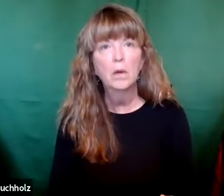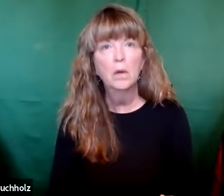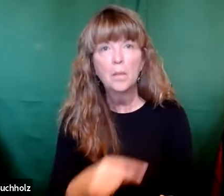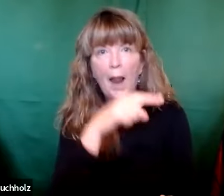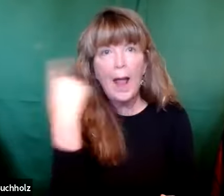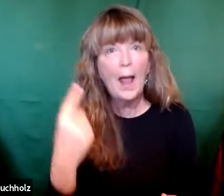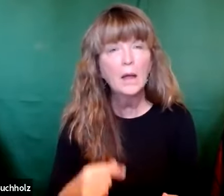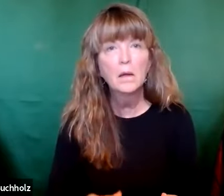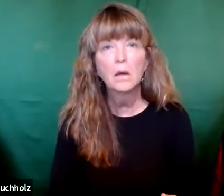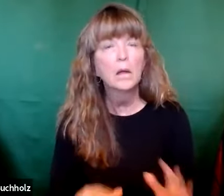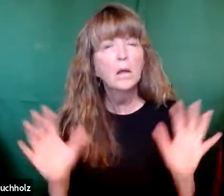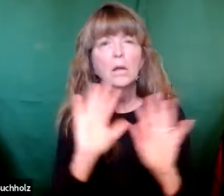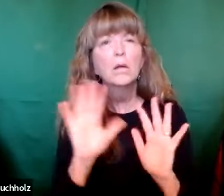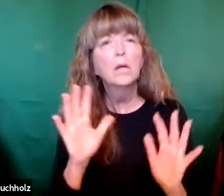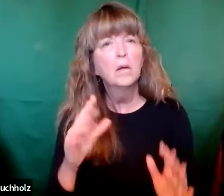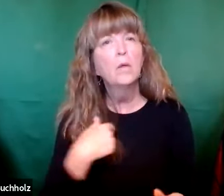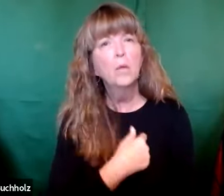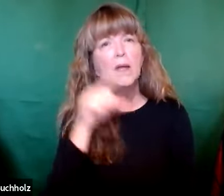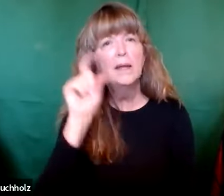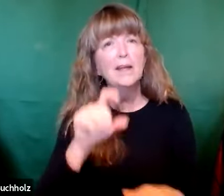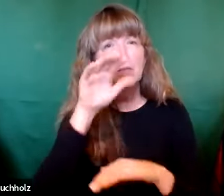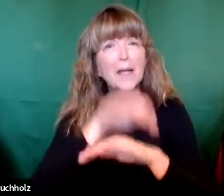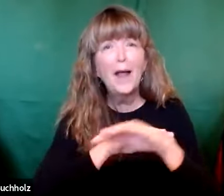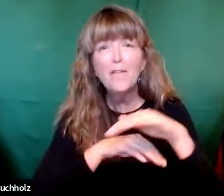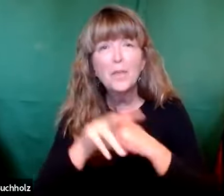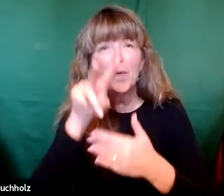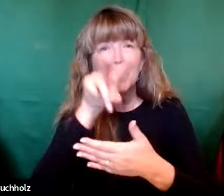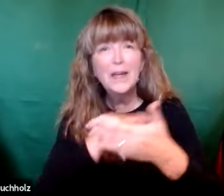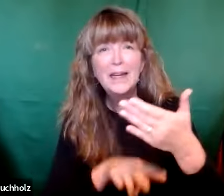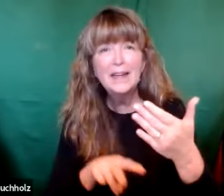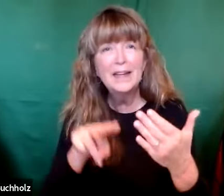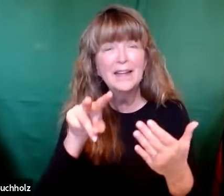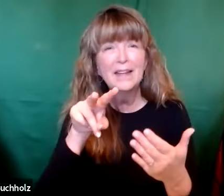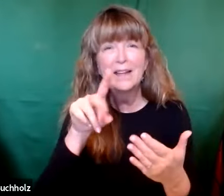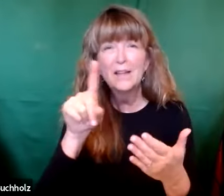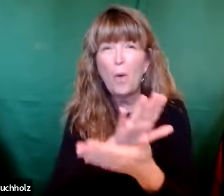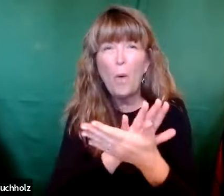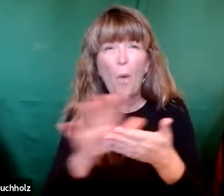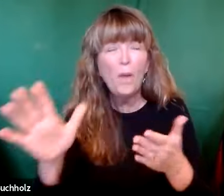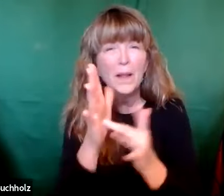that we tend to avoid, whether it's women, whether it's people with disabilities, whether it's people of other races.